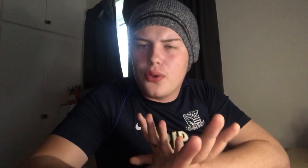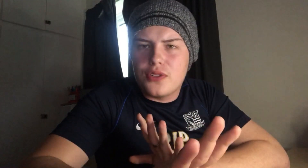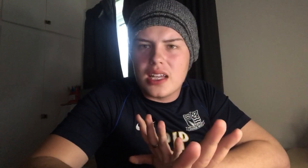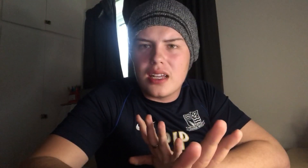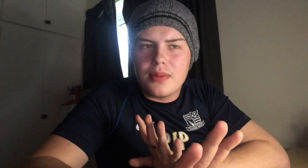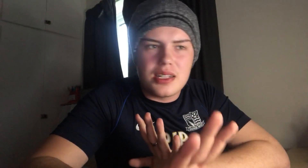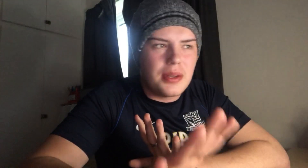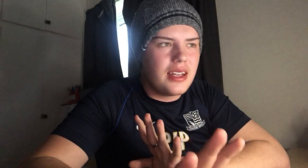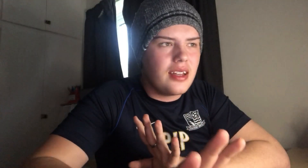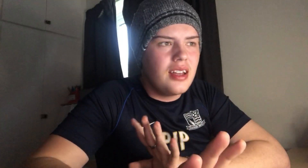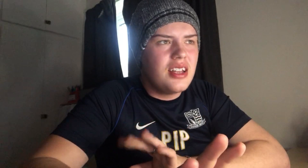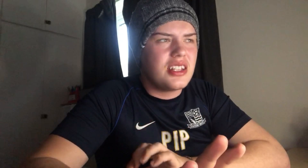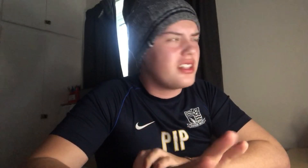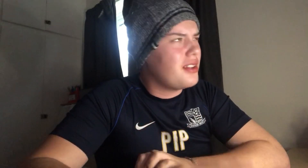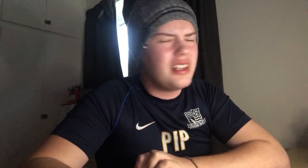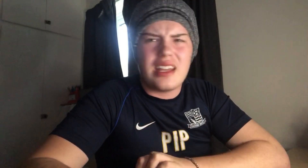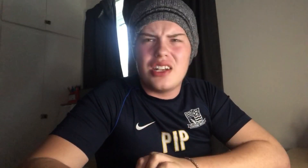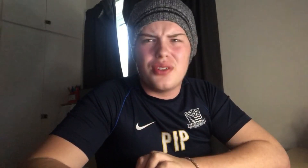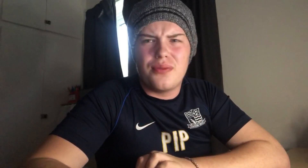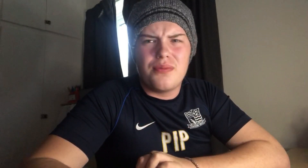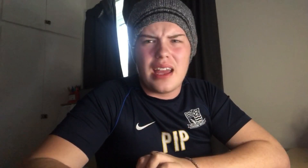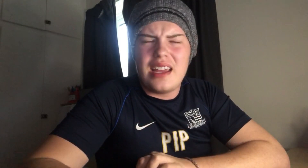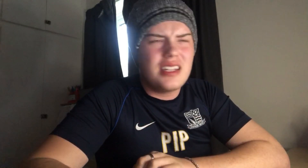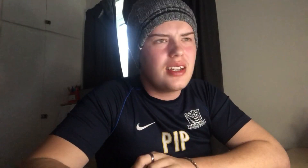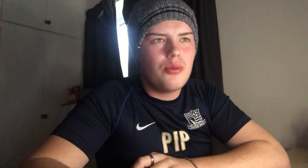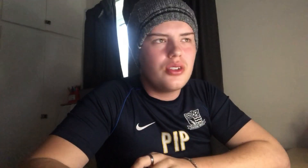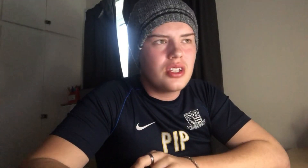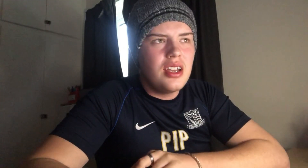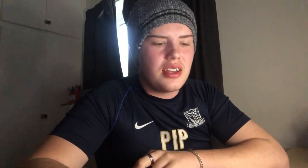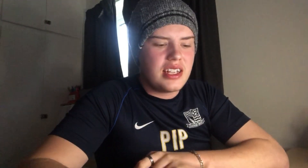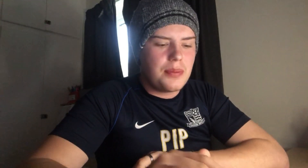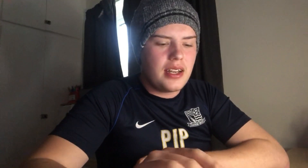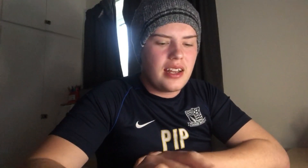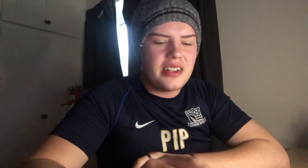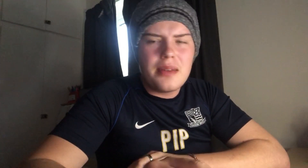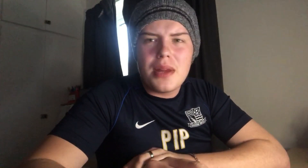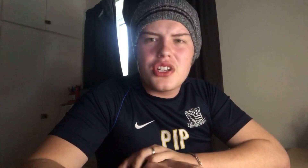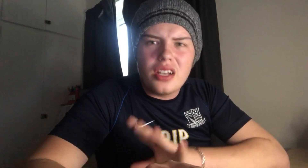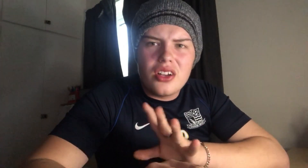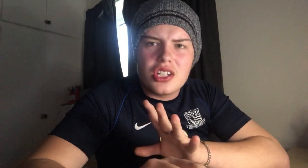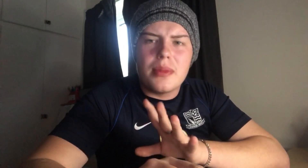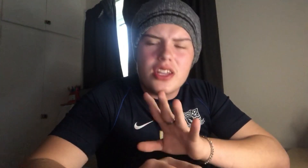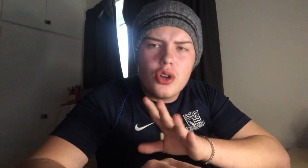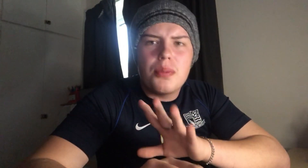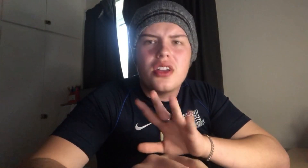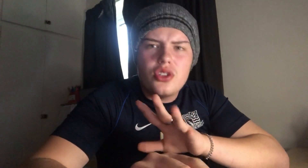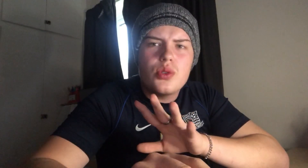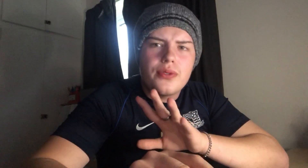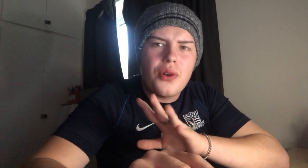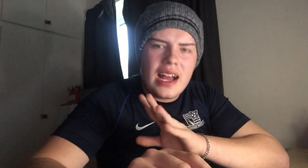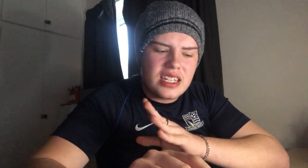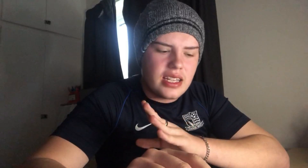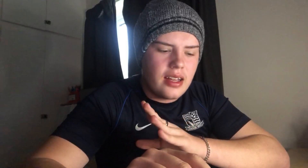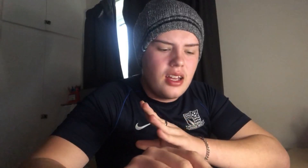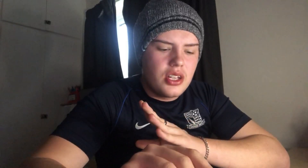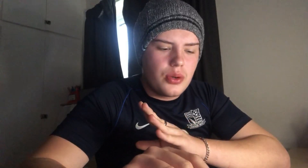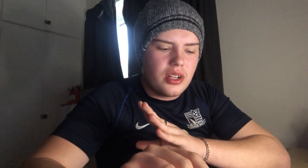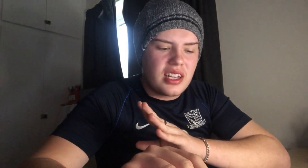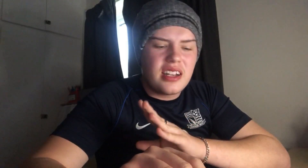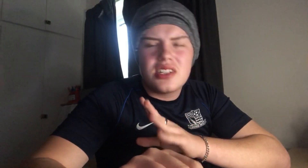youth team, he's been here since I think the age of eight it was, that he's been here, and I did mention last time he could be a useful asset to us, and I